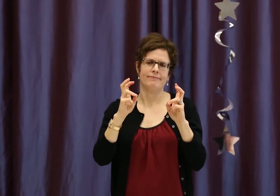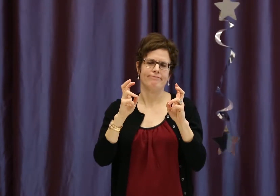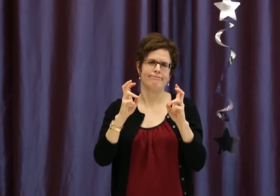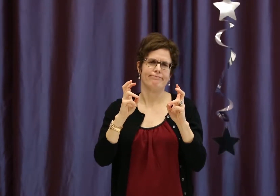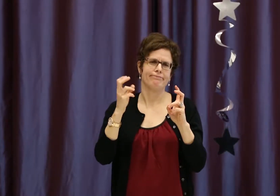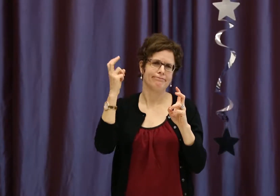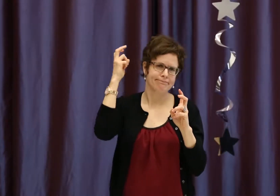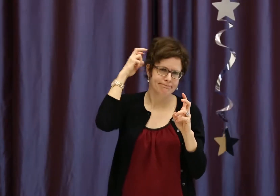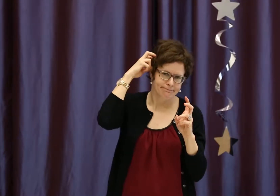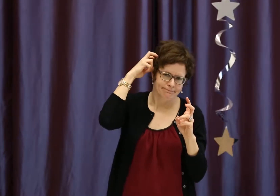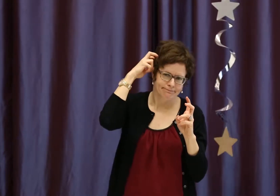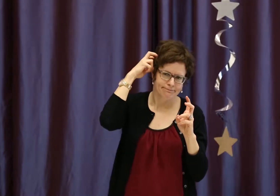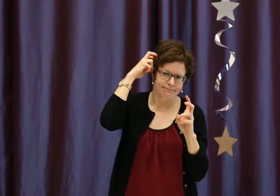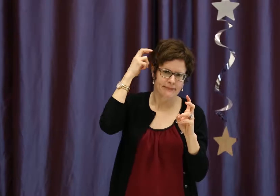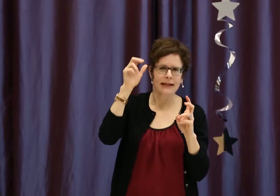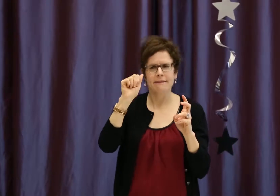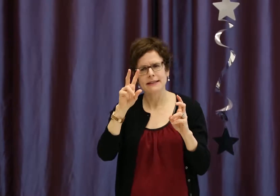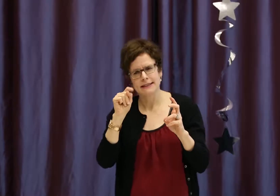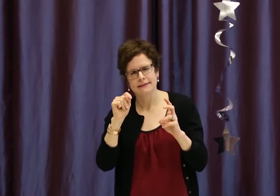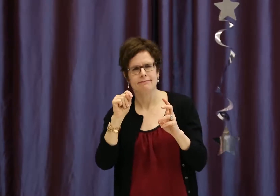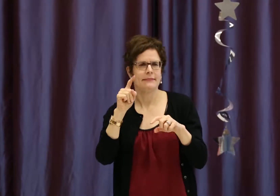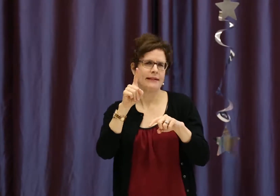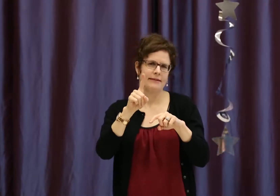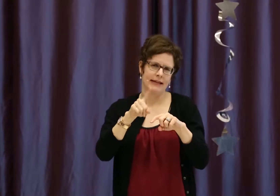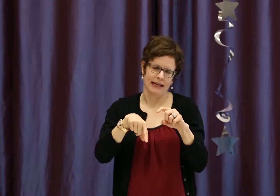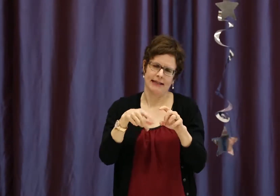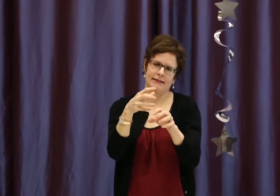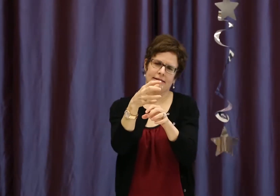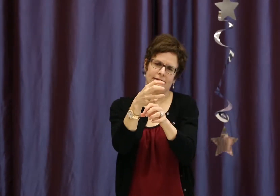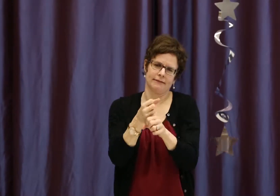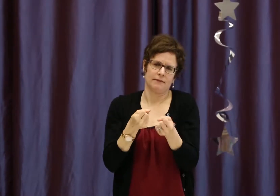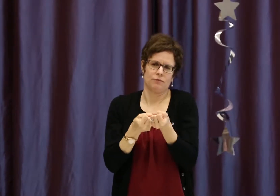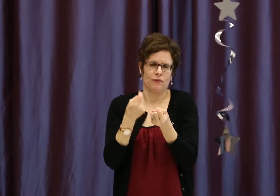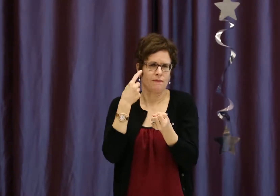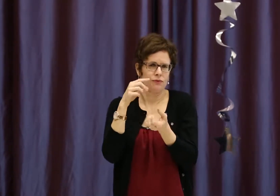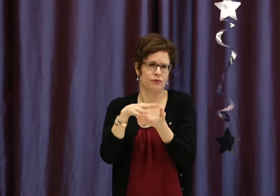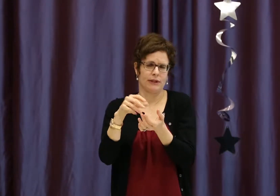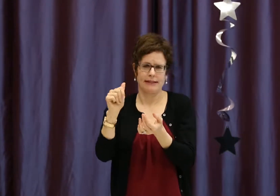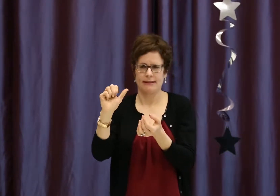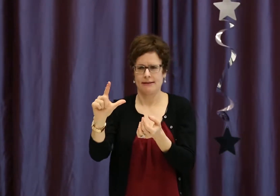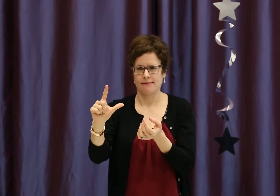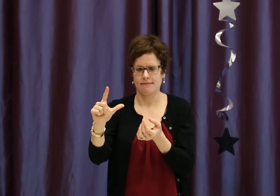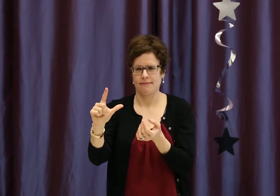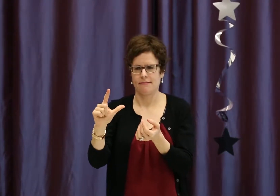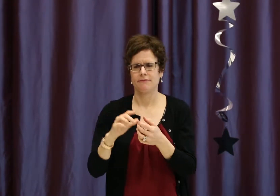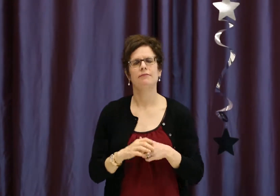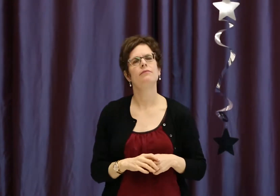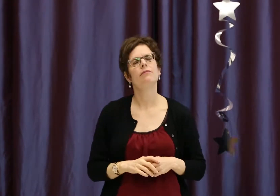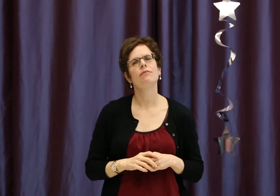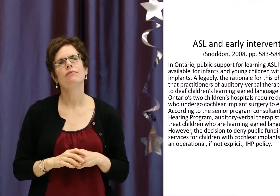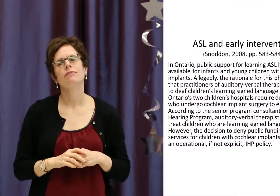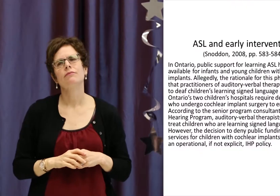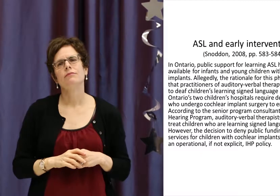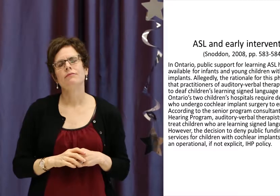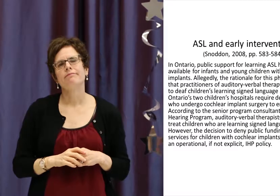children between 0 to 6, the issue came up about children who receive cochlear implants and are pursuing AVT.